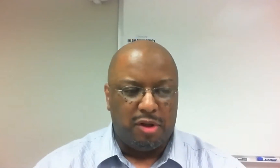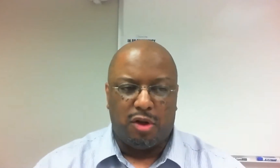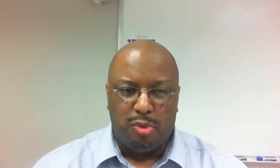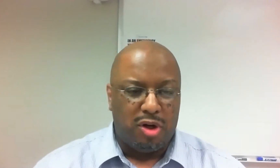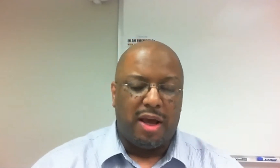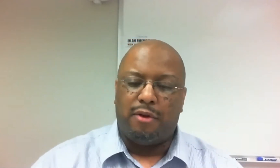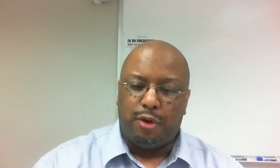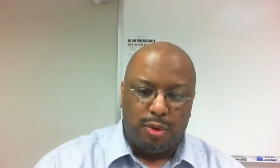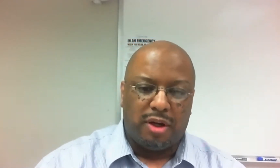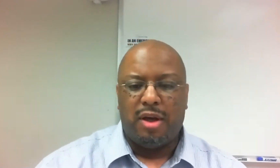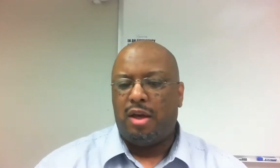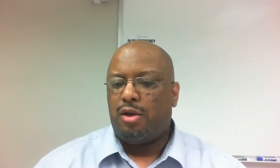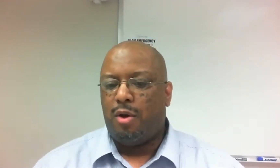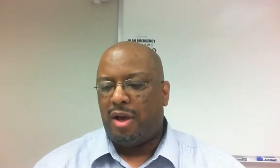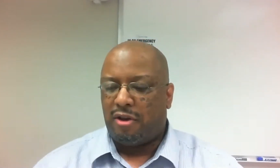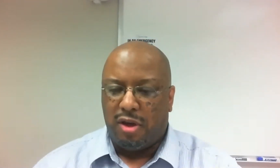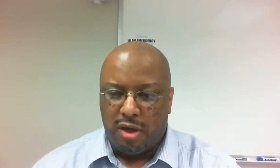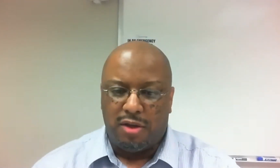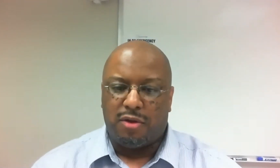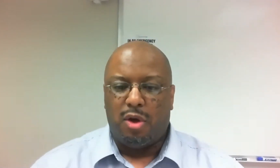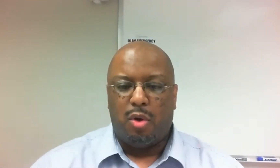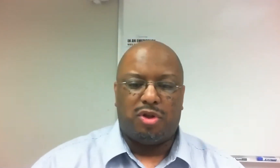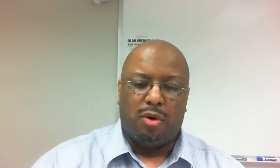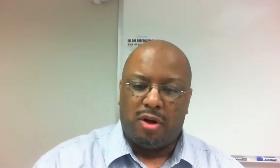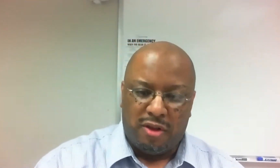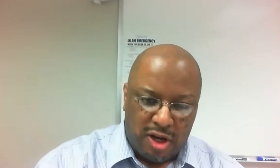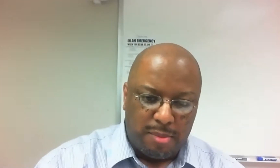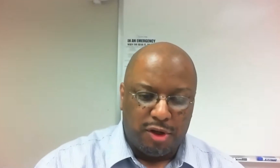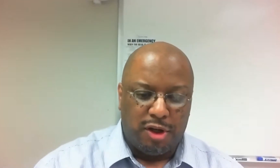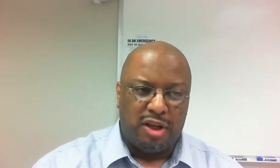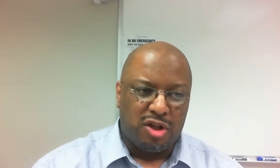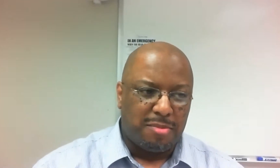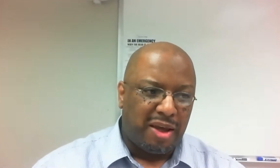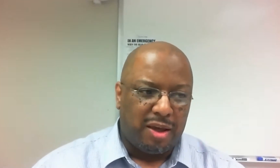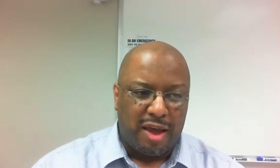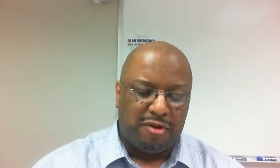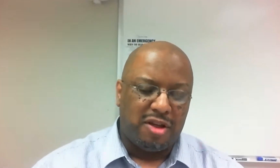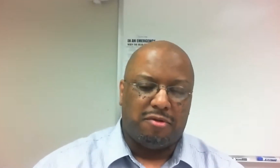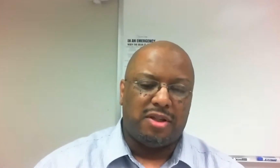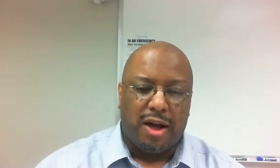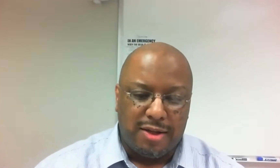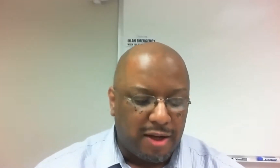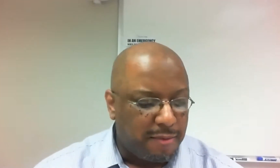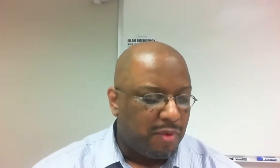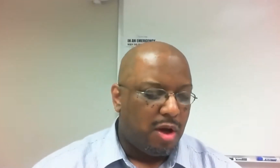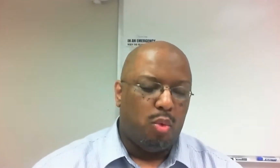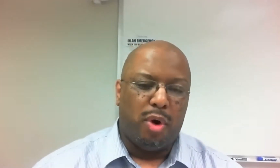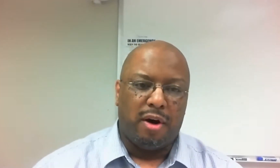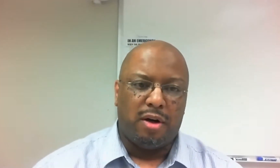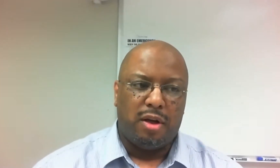people in the community how they're doing, you know, how the kids, what's going on in the neighborhood and just making that face to face contact.